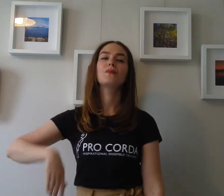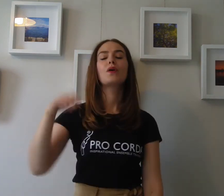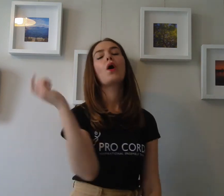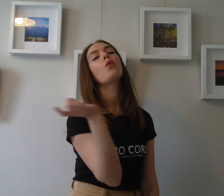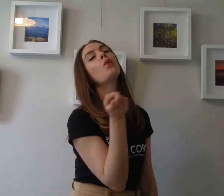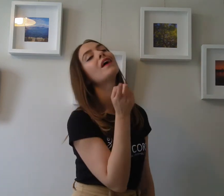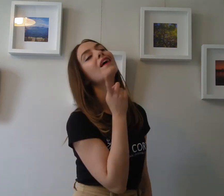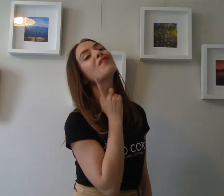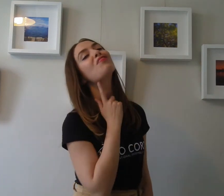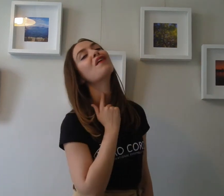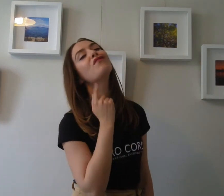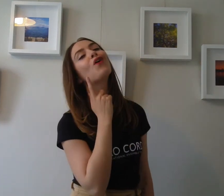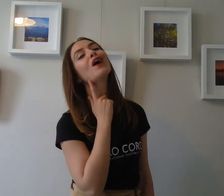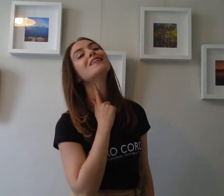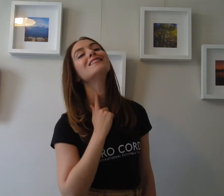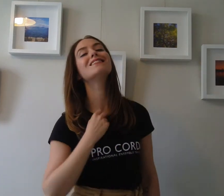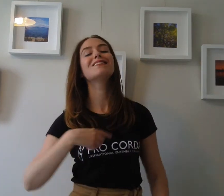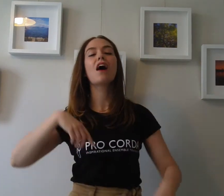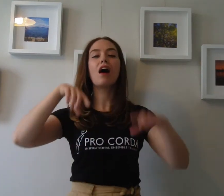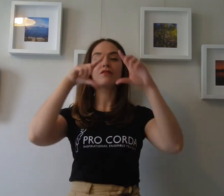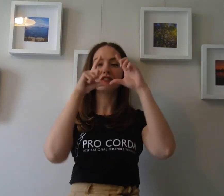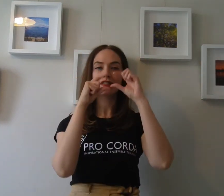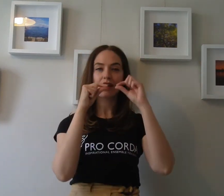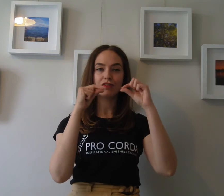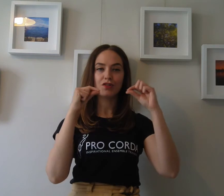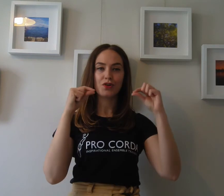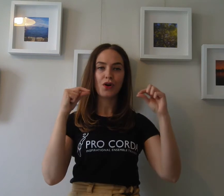With their voices soft as wonder.